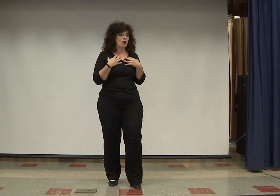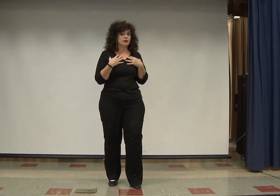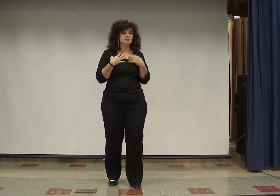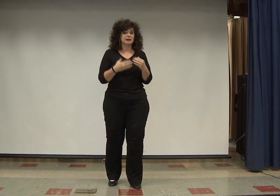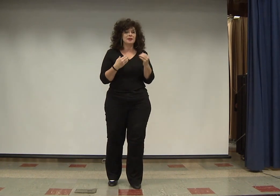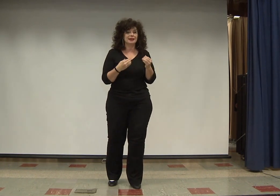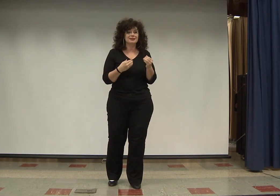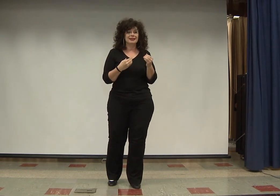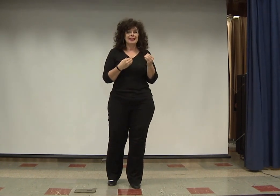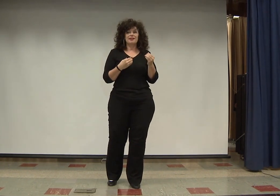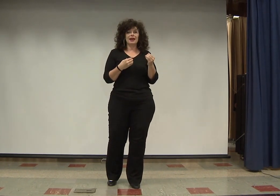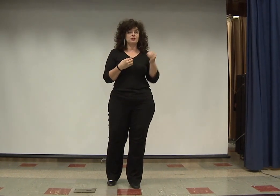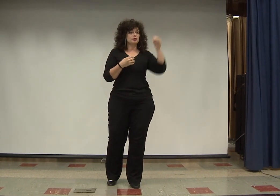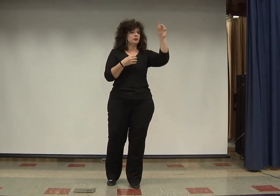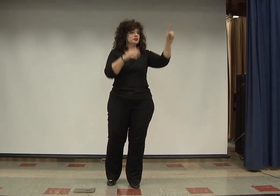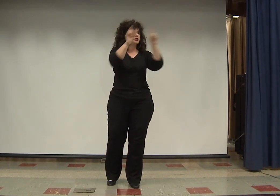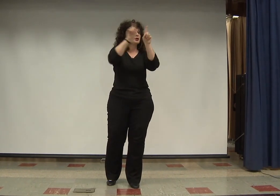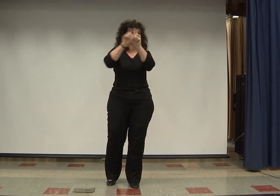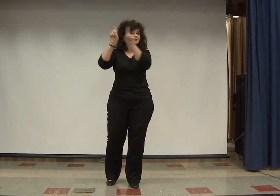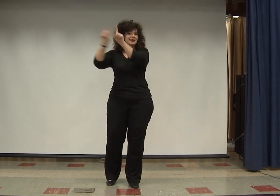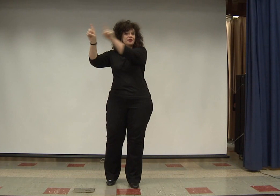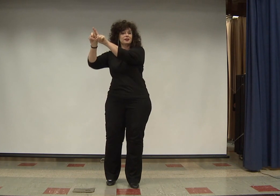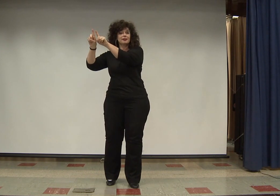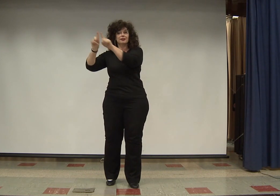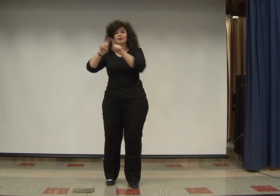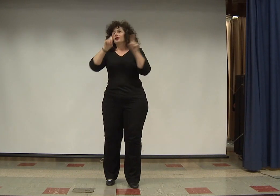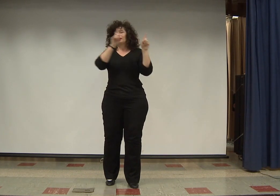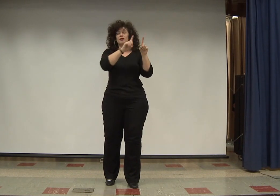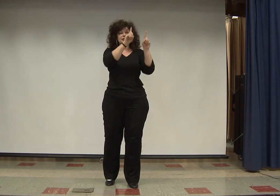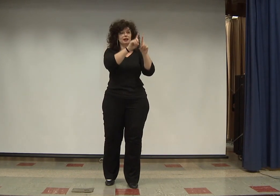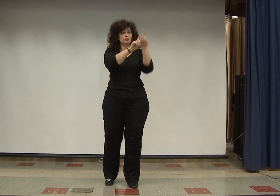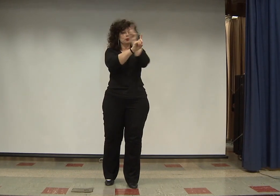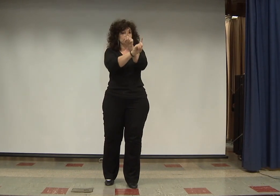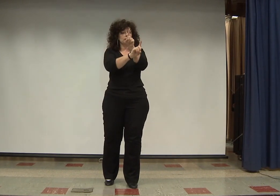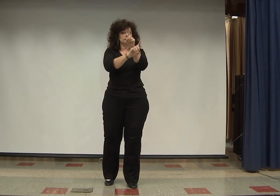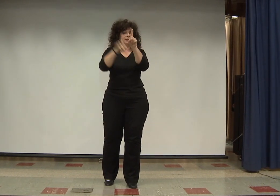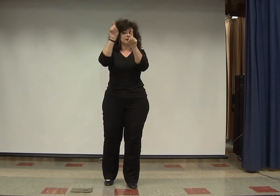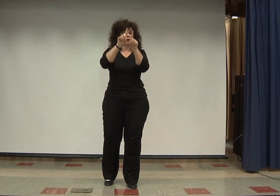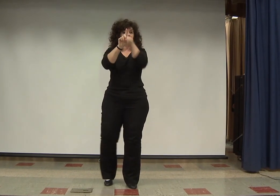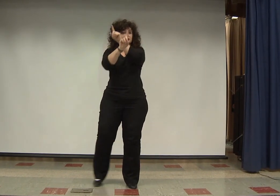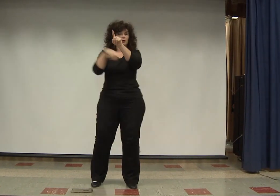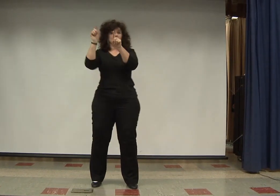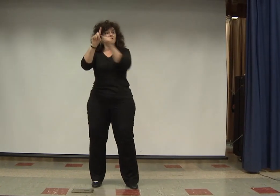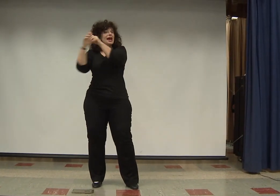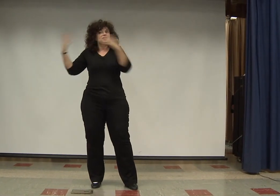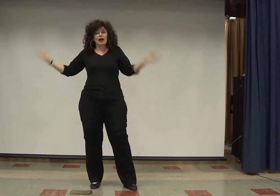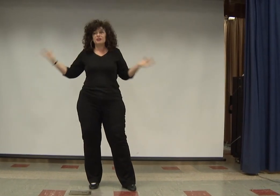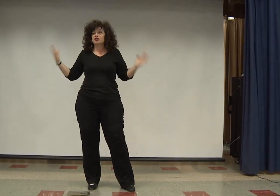always been amazed that you can put two notes together, and all of a sudden you put one note together, you have a